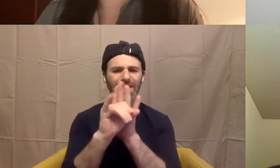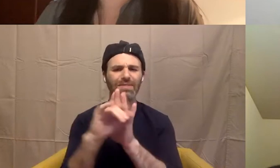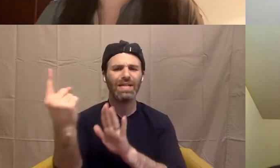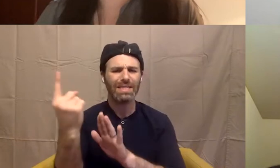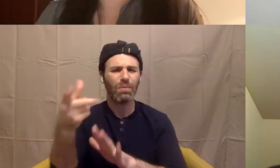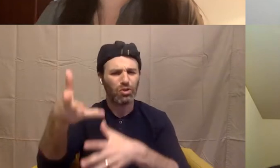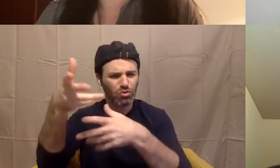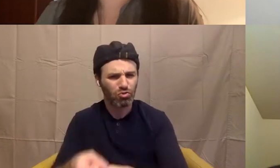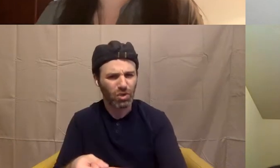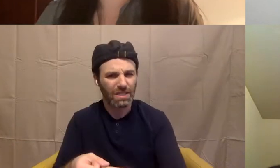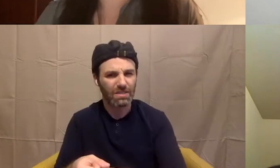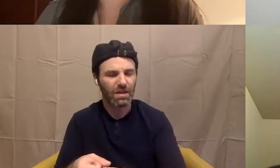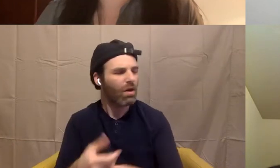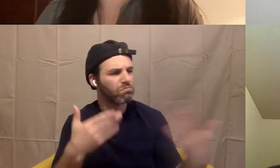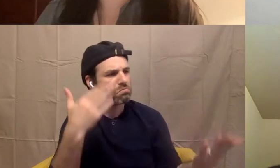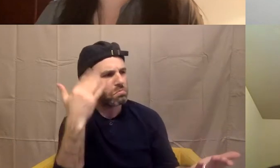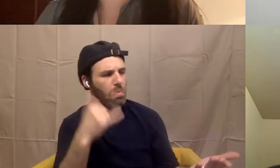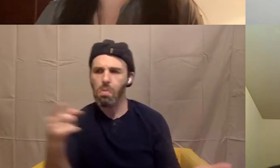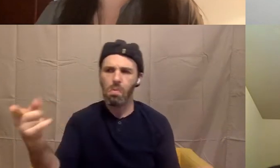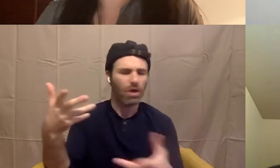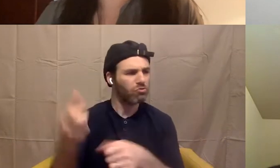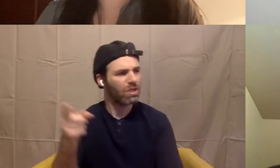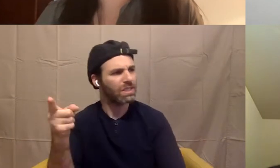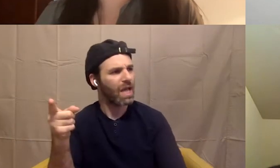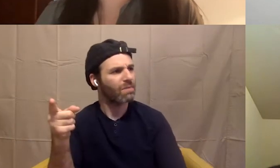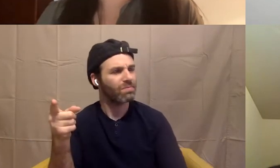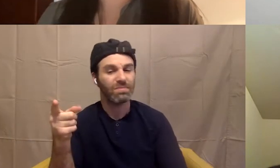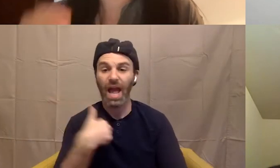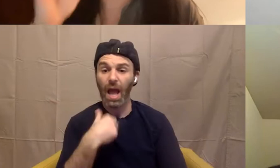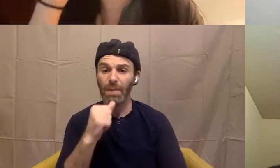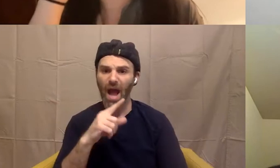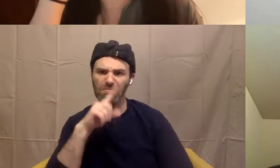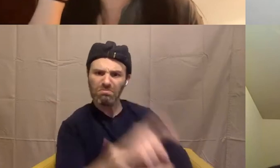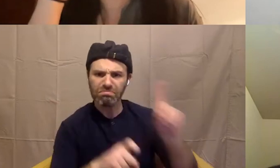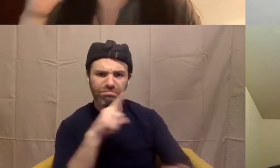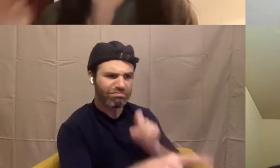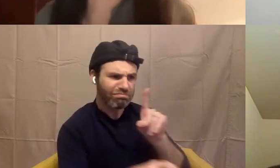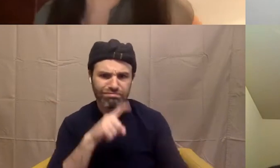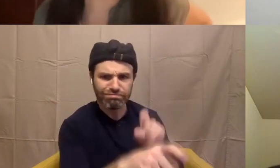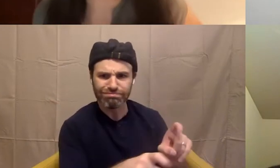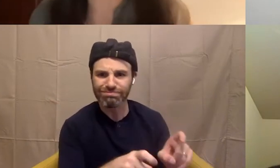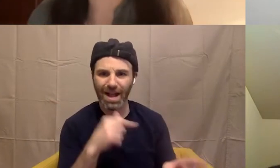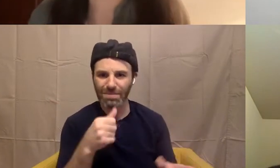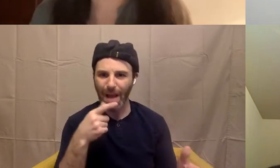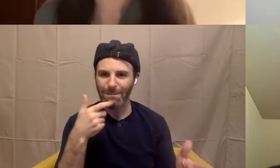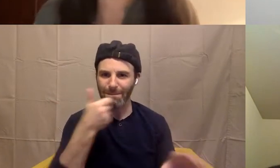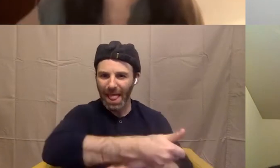about it. So what is it about them? And I'll ask questions, not in a kind of accusatory way. I'm not, I'm not trying to kind of make them